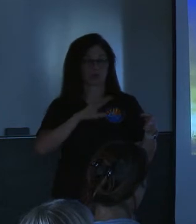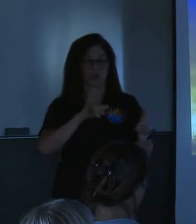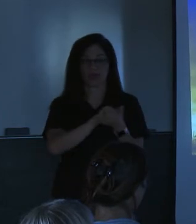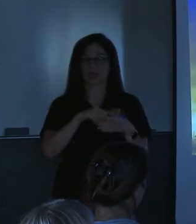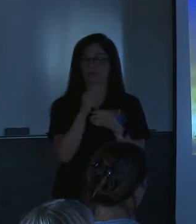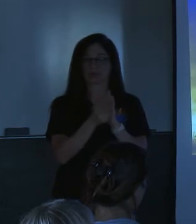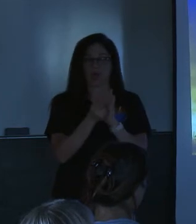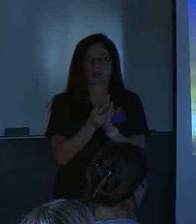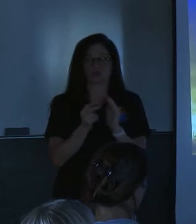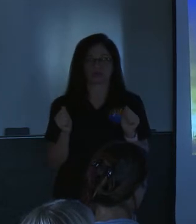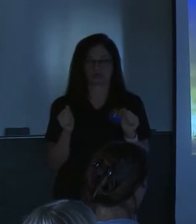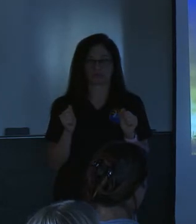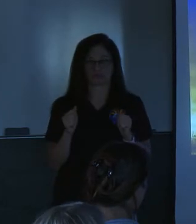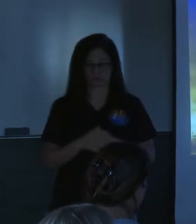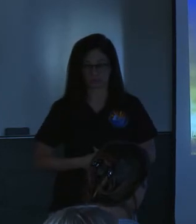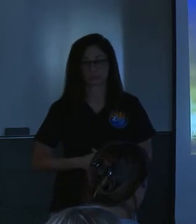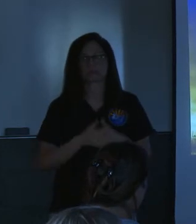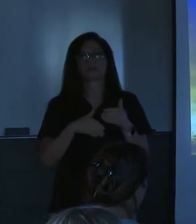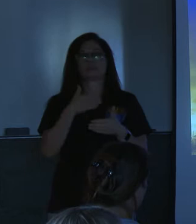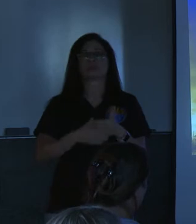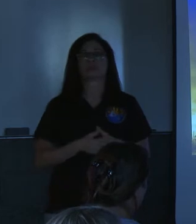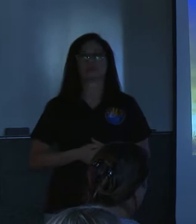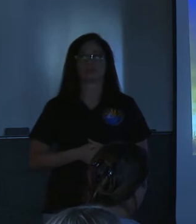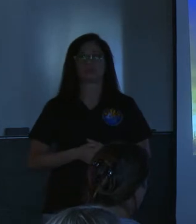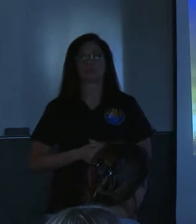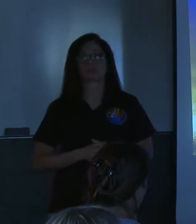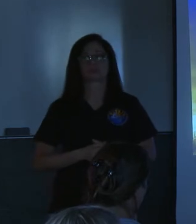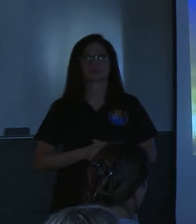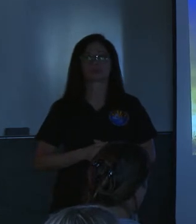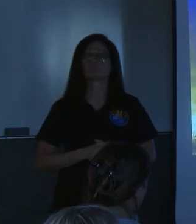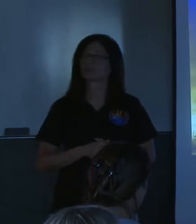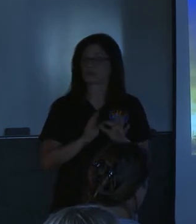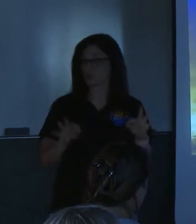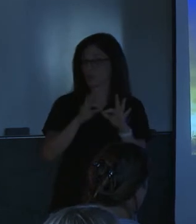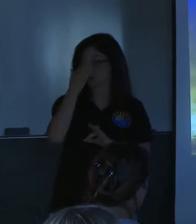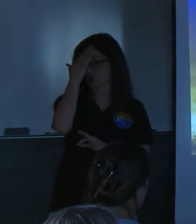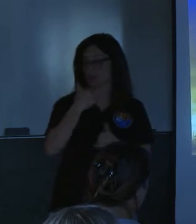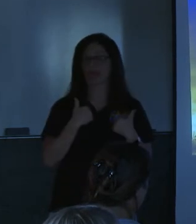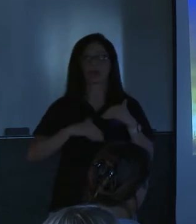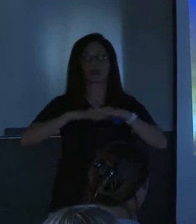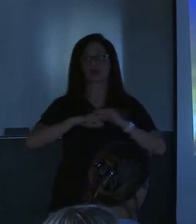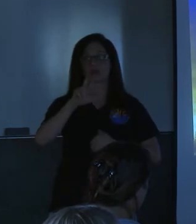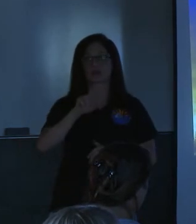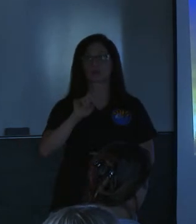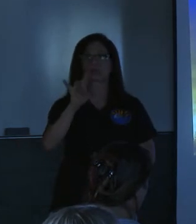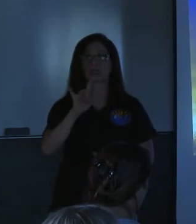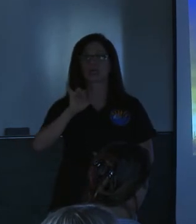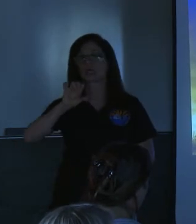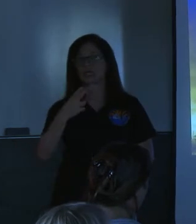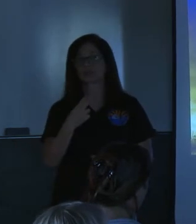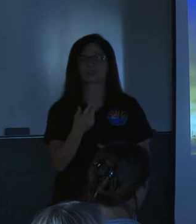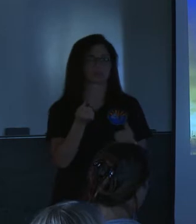next bullet um very significant to note we had up to 3.8 inches at